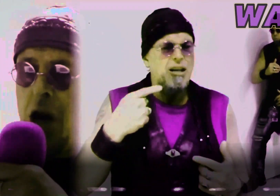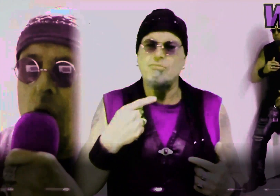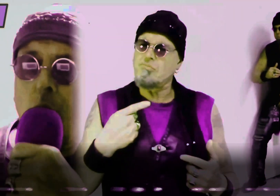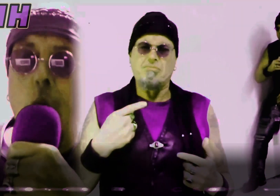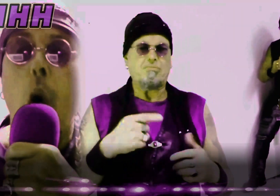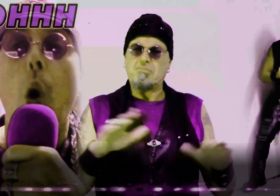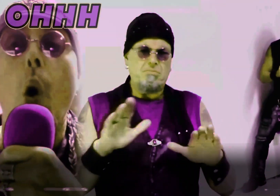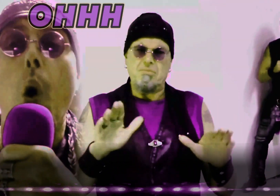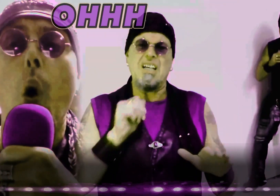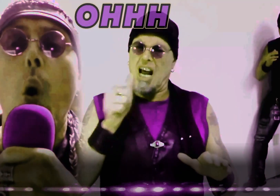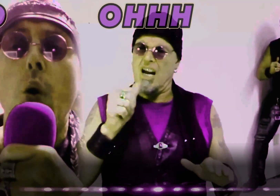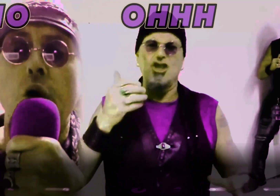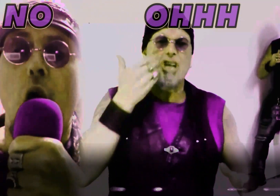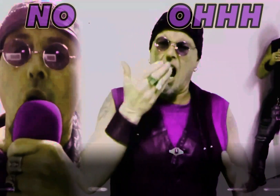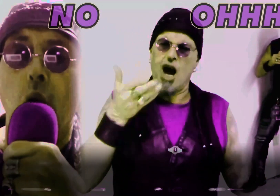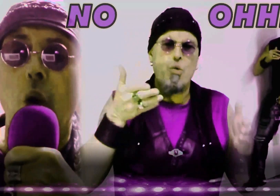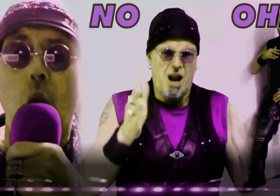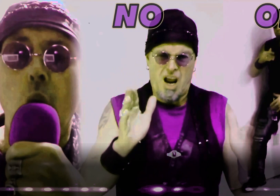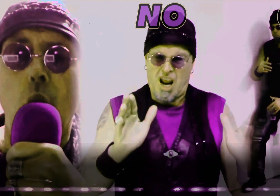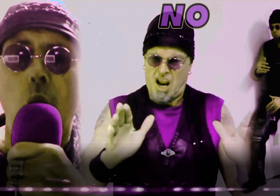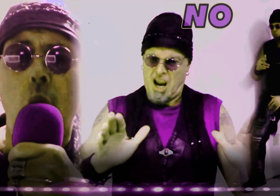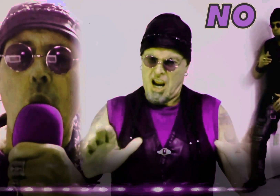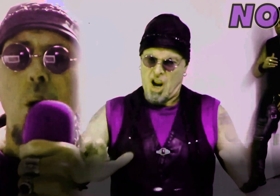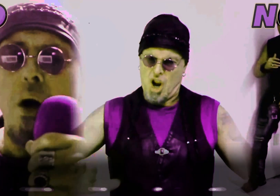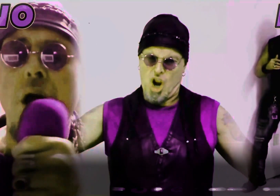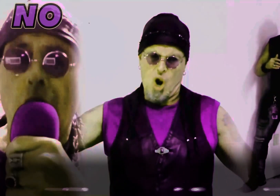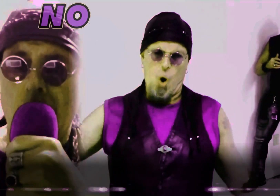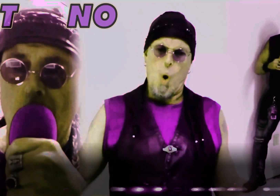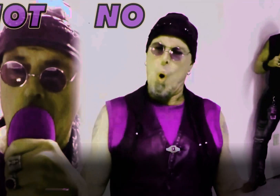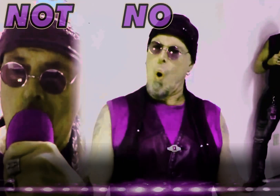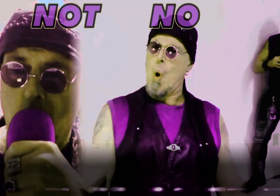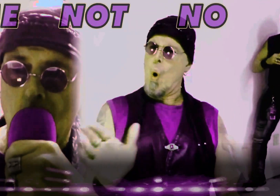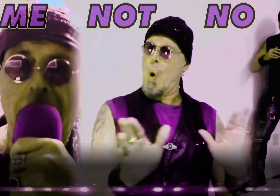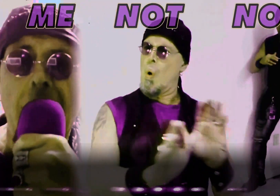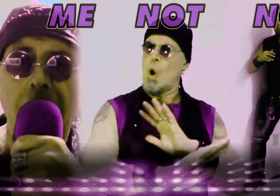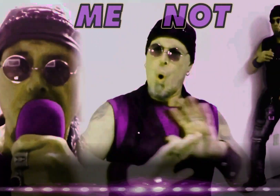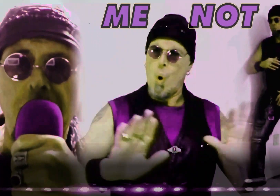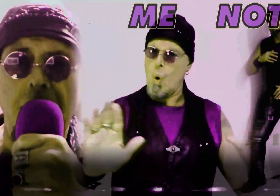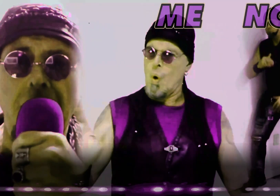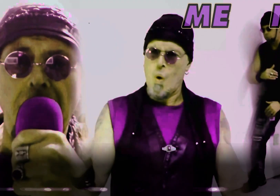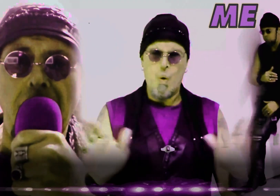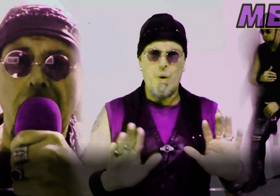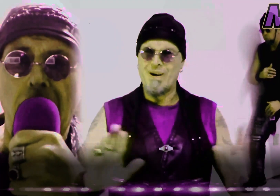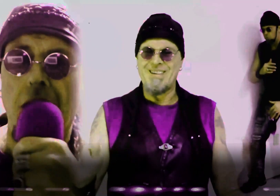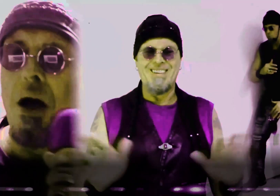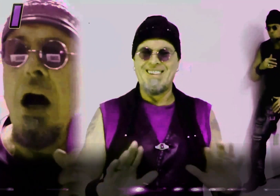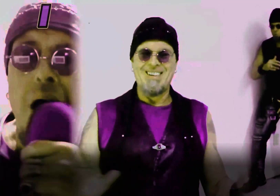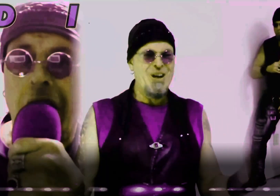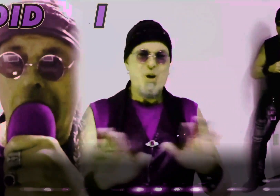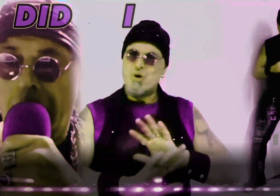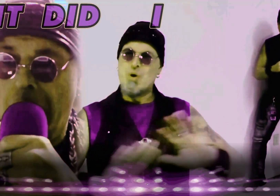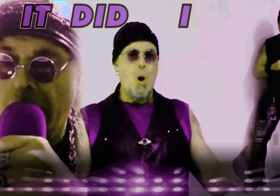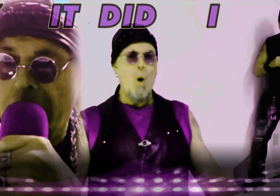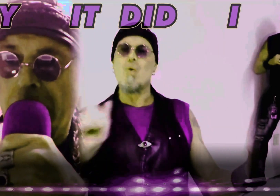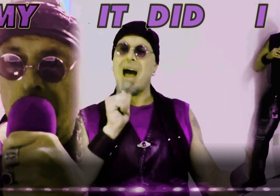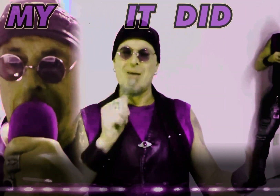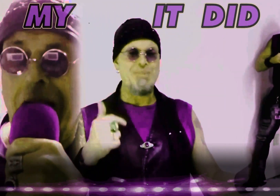Not no No, not me I did it